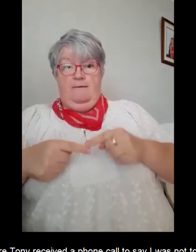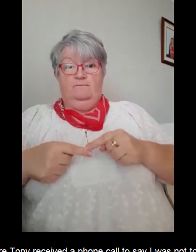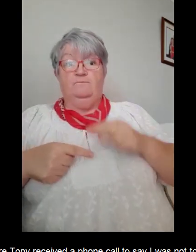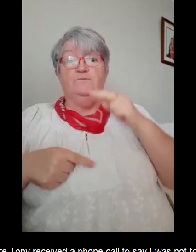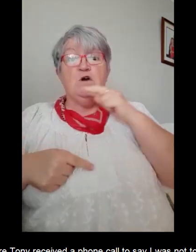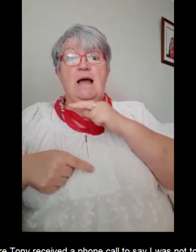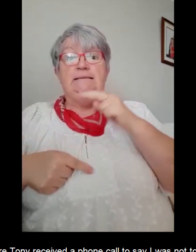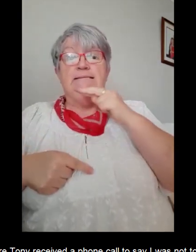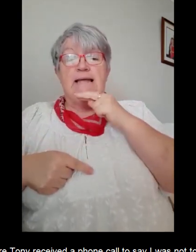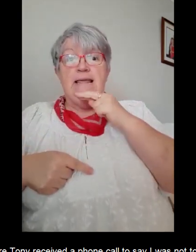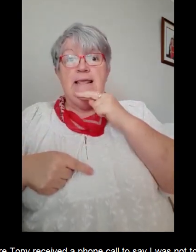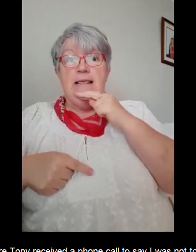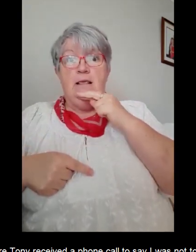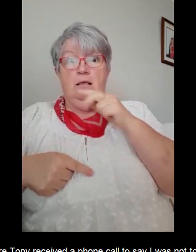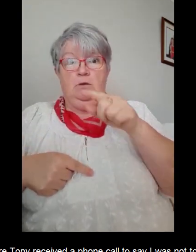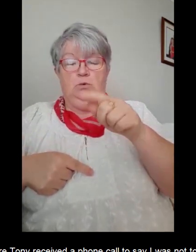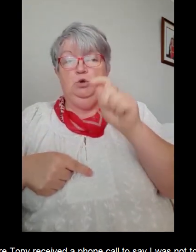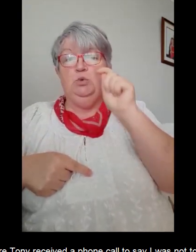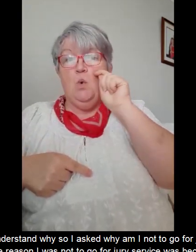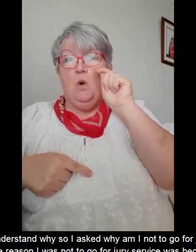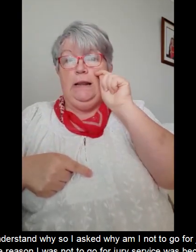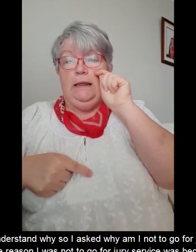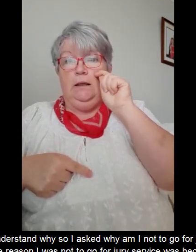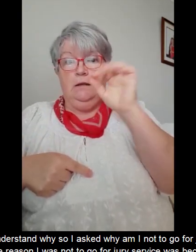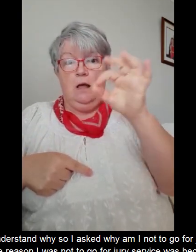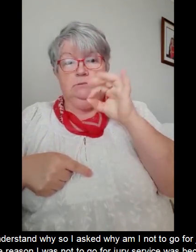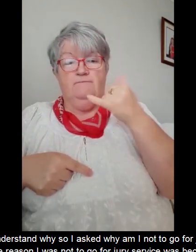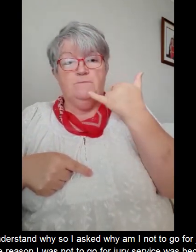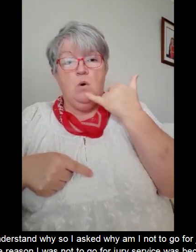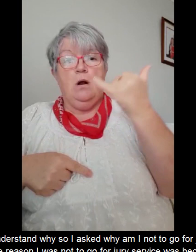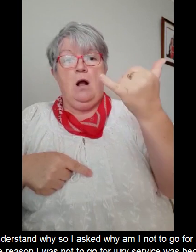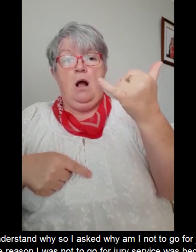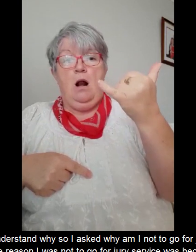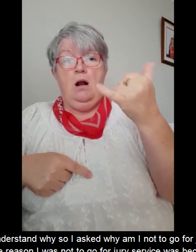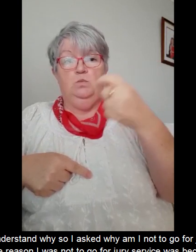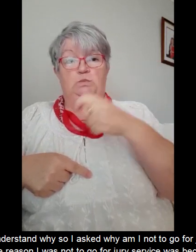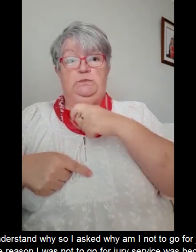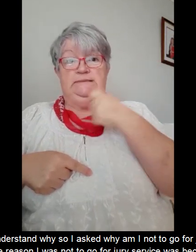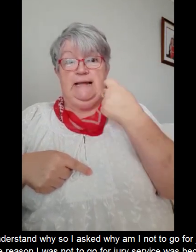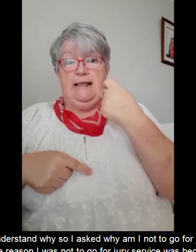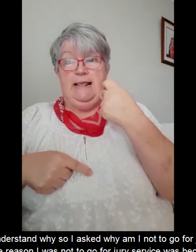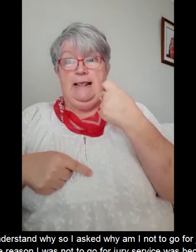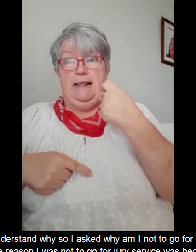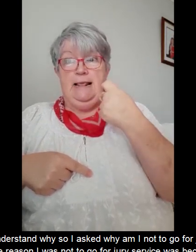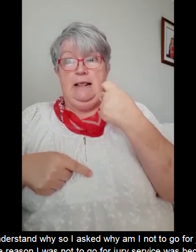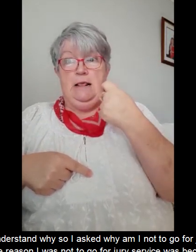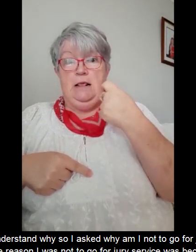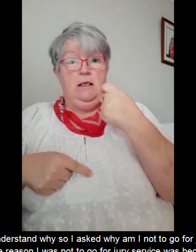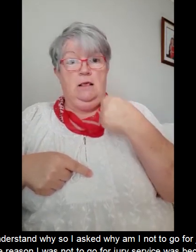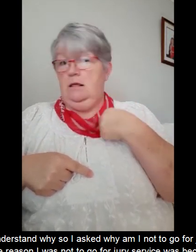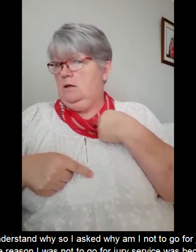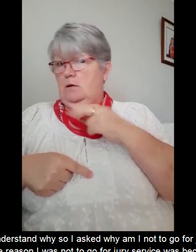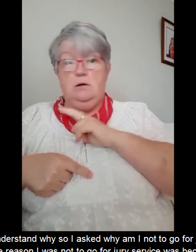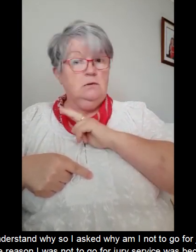jury service. I couldn't understand why so I asked why am I not to go for jury service